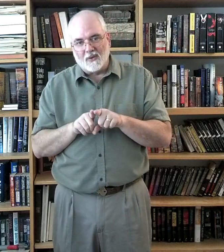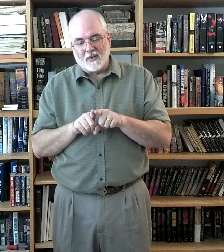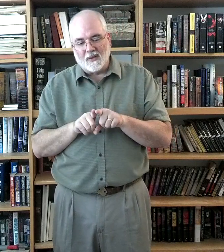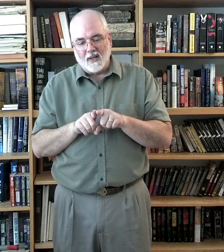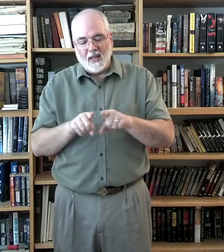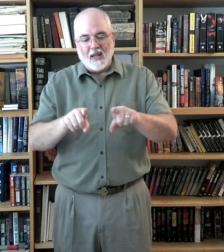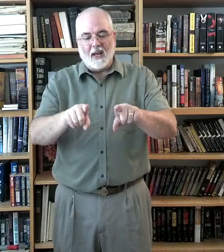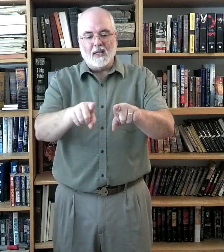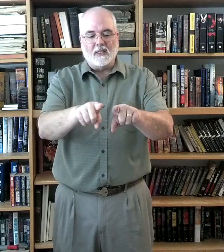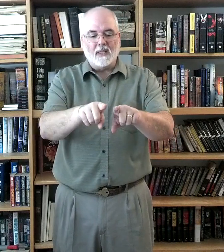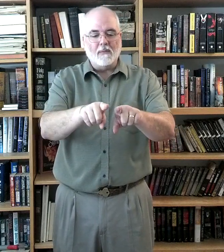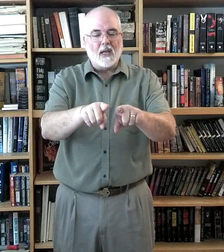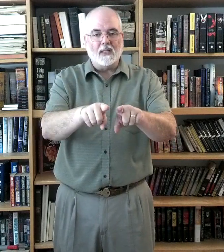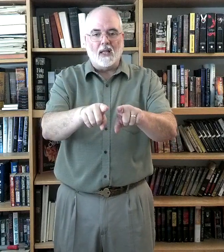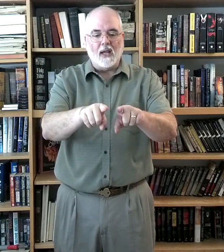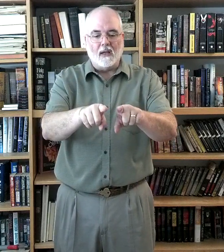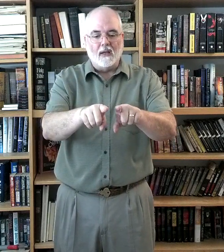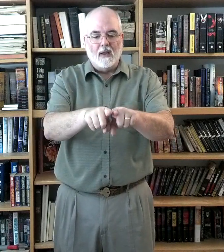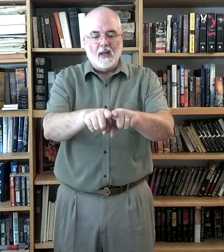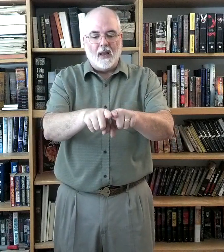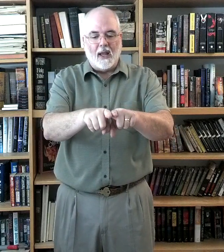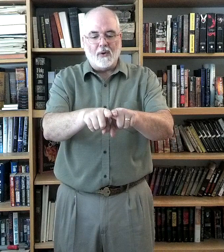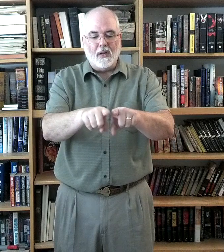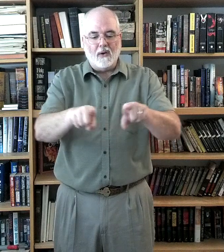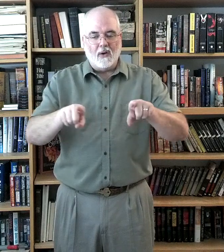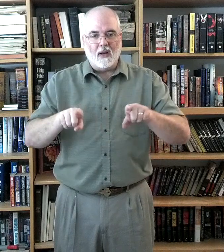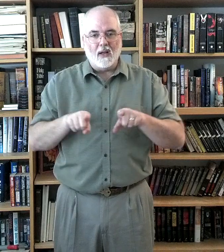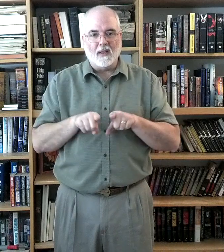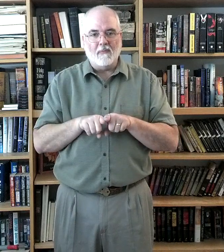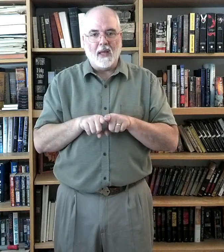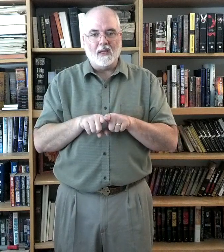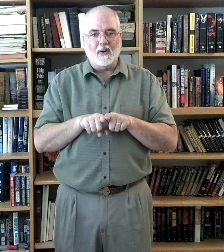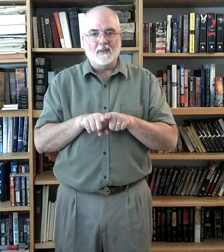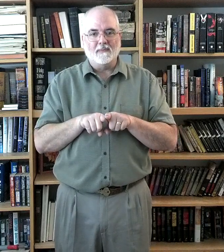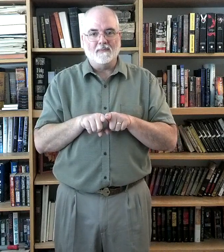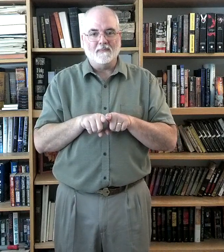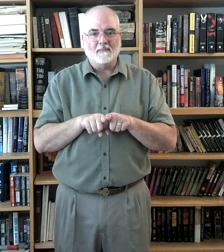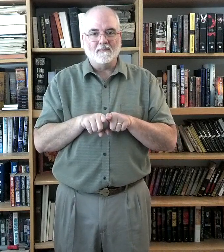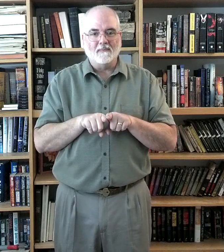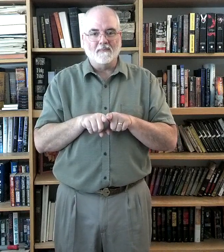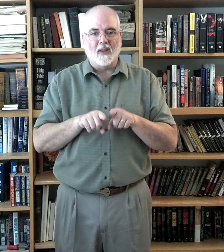and it's the same sign as like, out here and then back here. Okay?